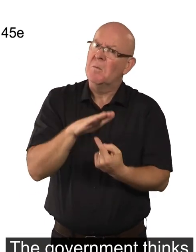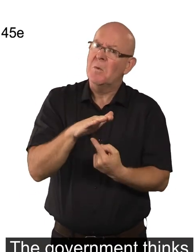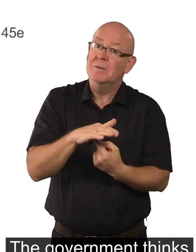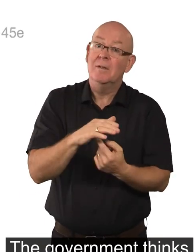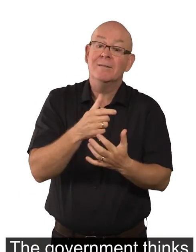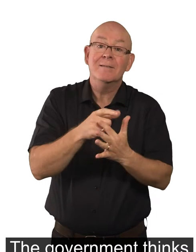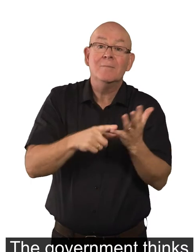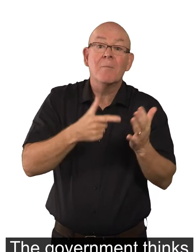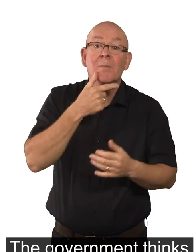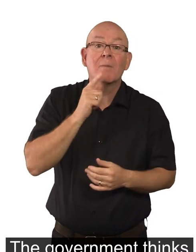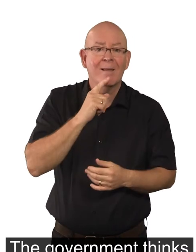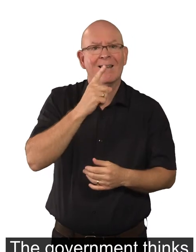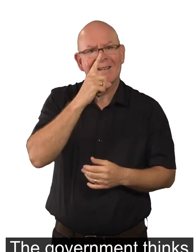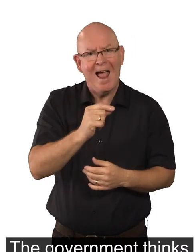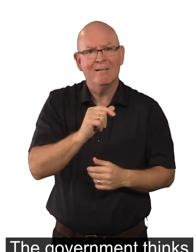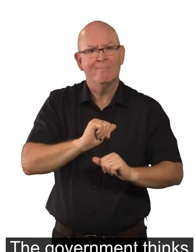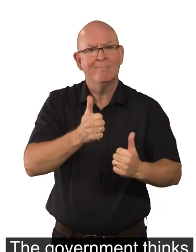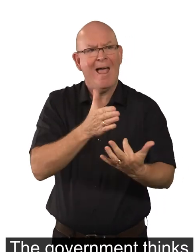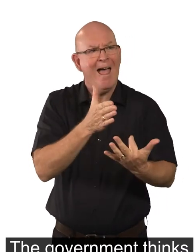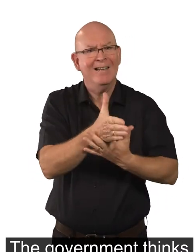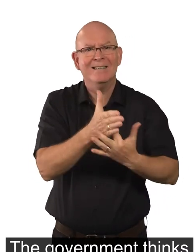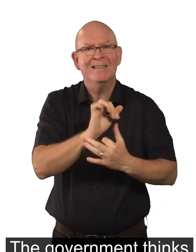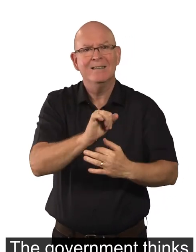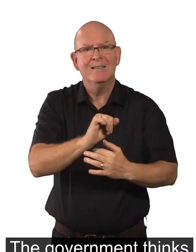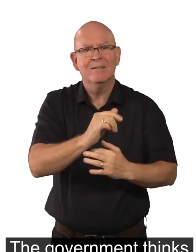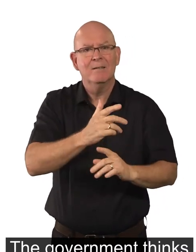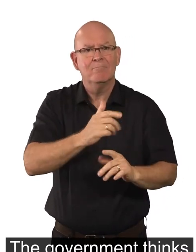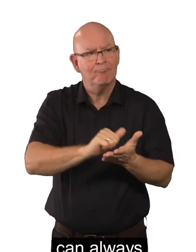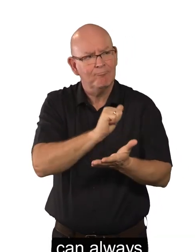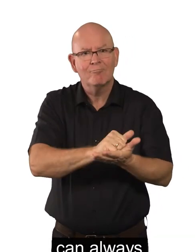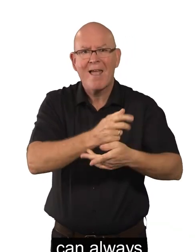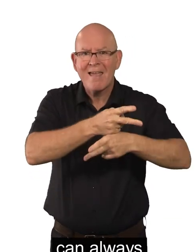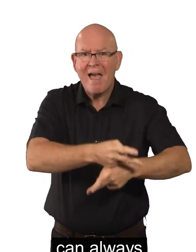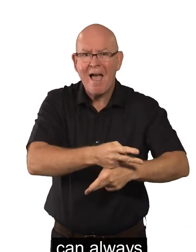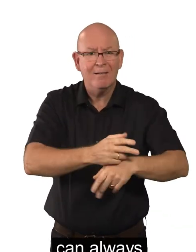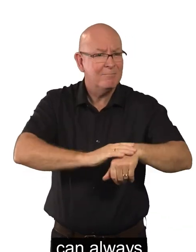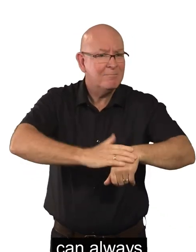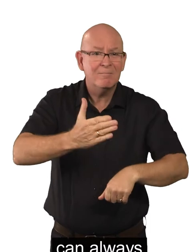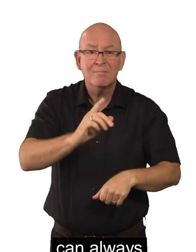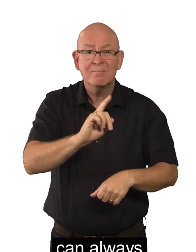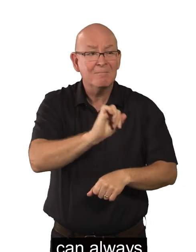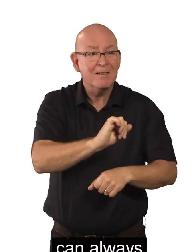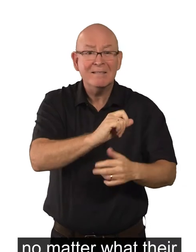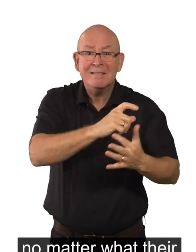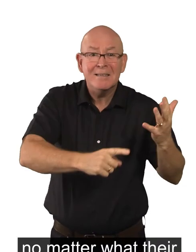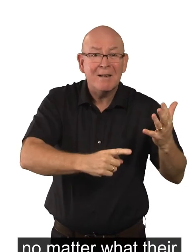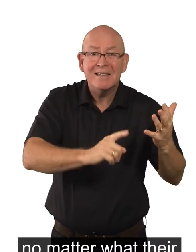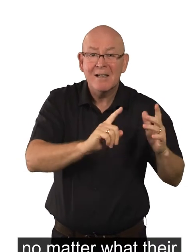The government thinks that it is important that disabled people can always access the right care, no matter